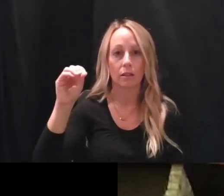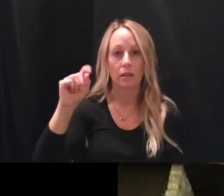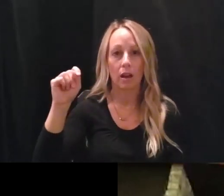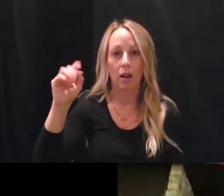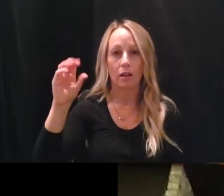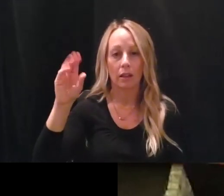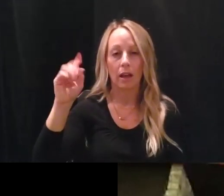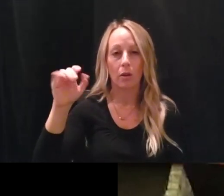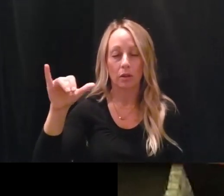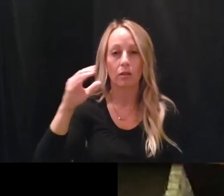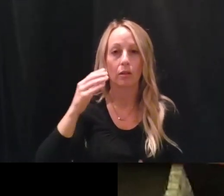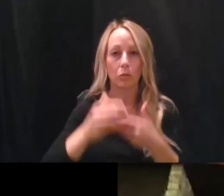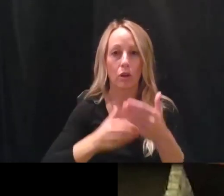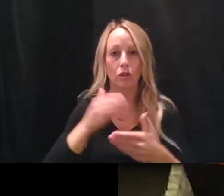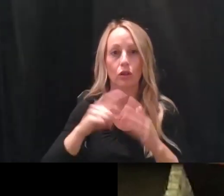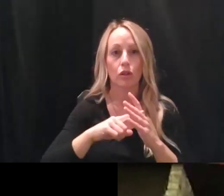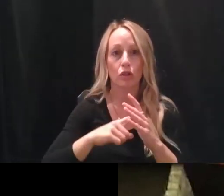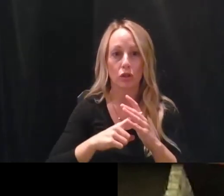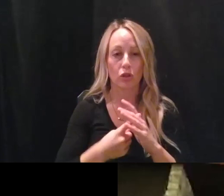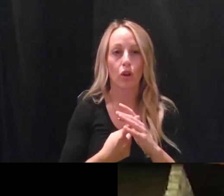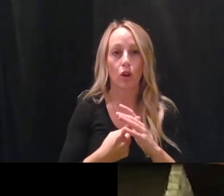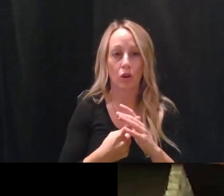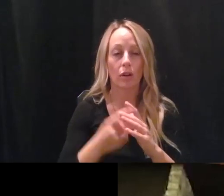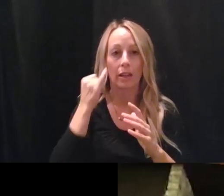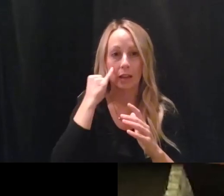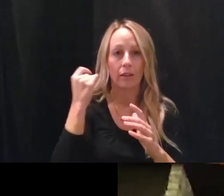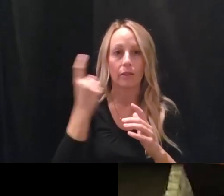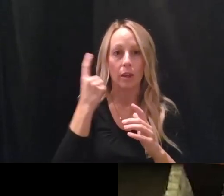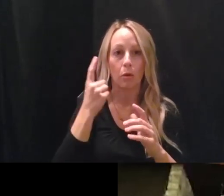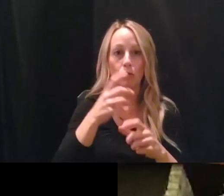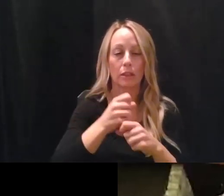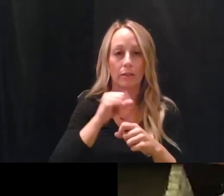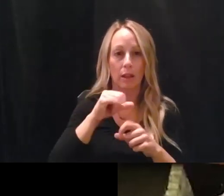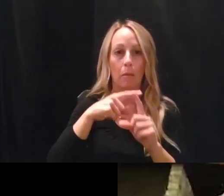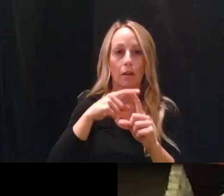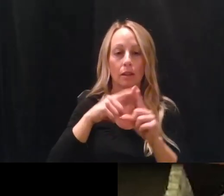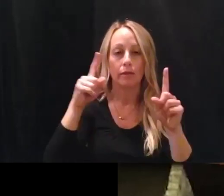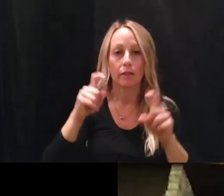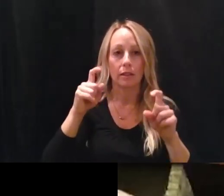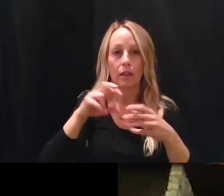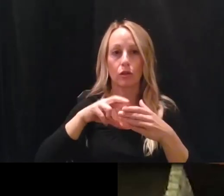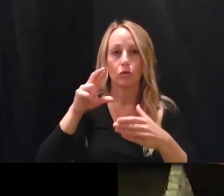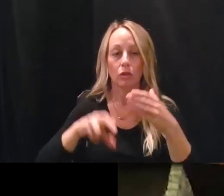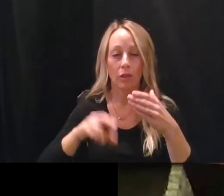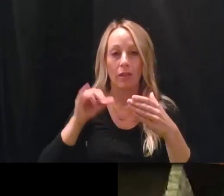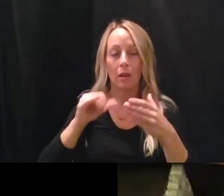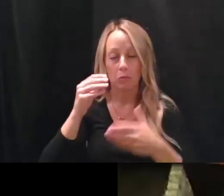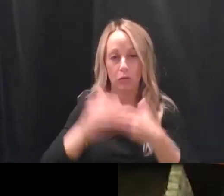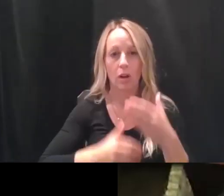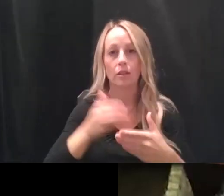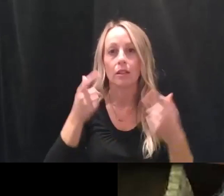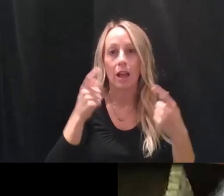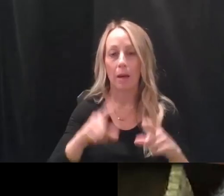started when the local health department receives the positive test result for an individual. This process happens